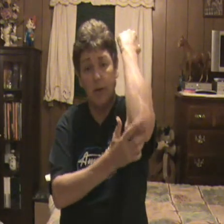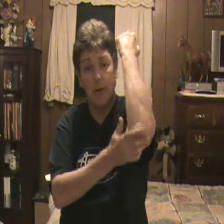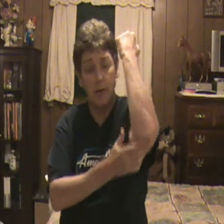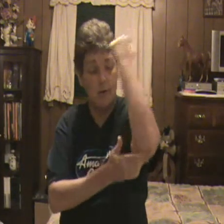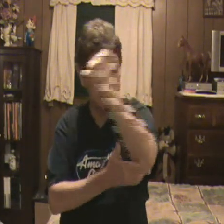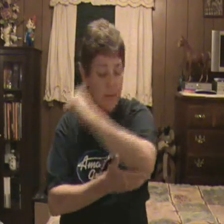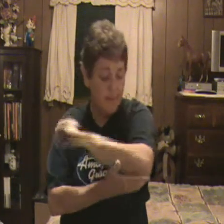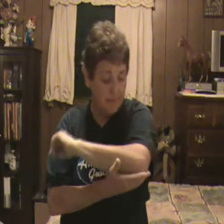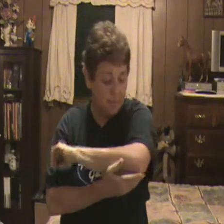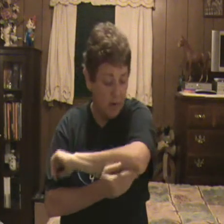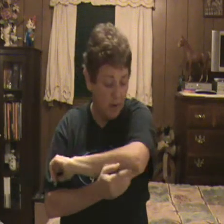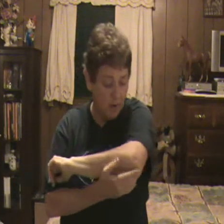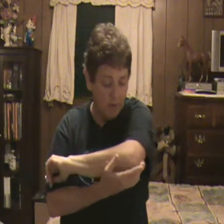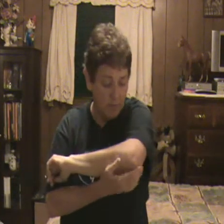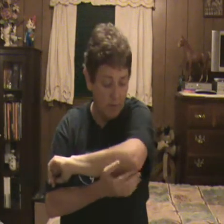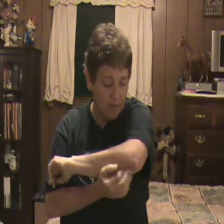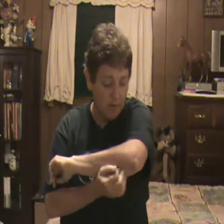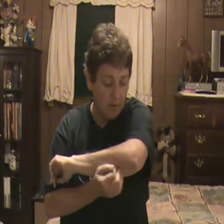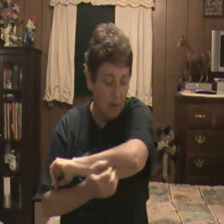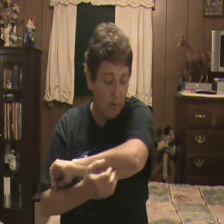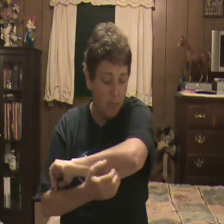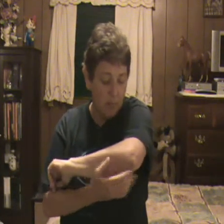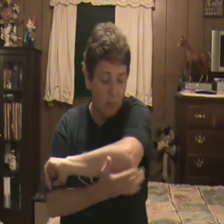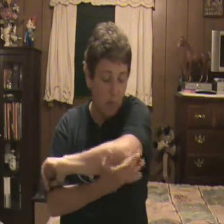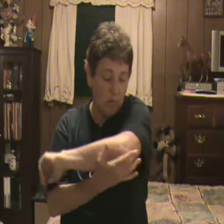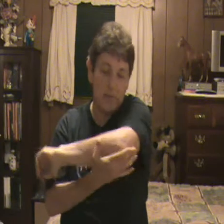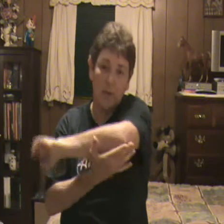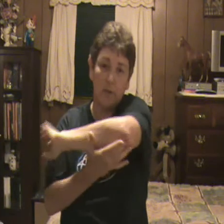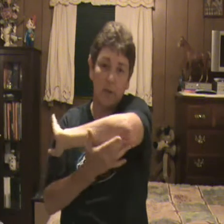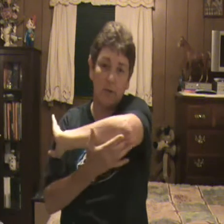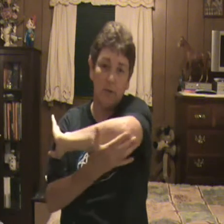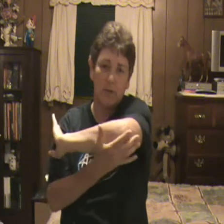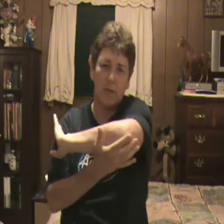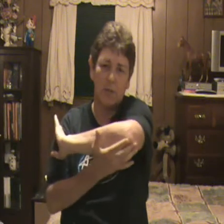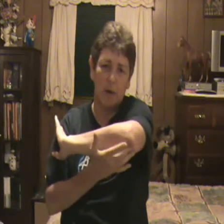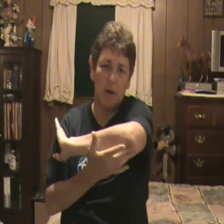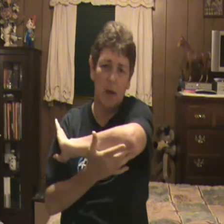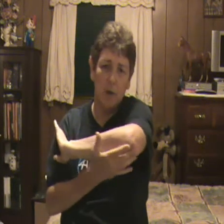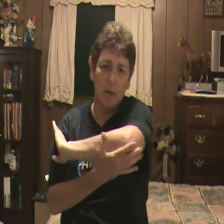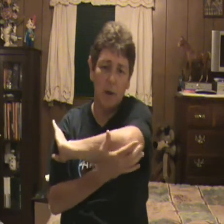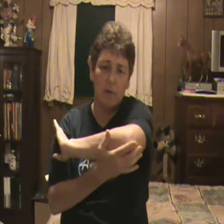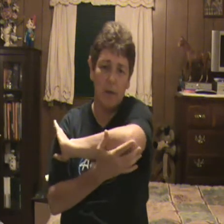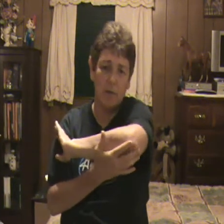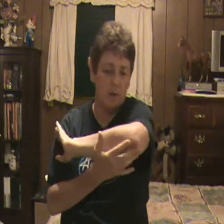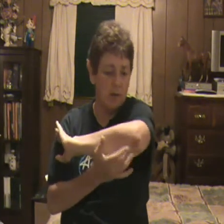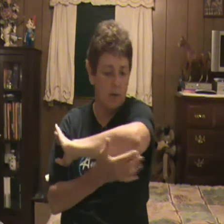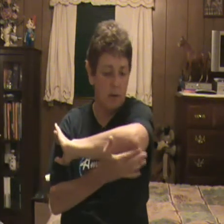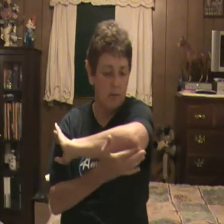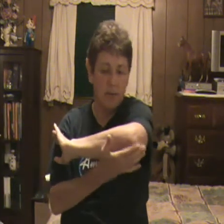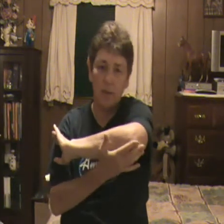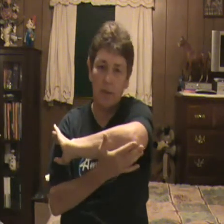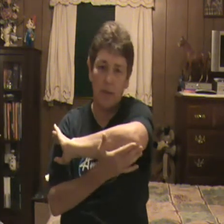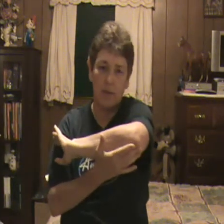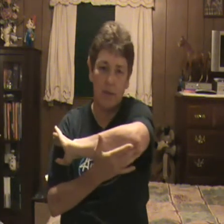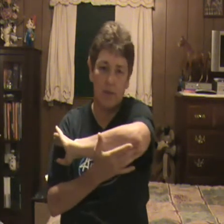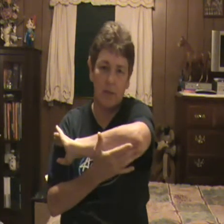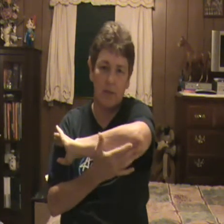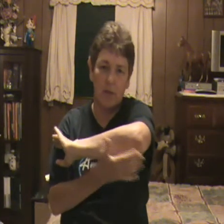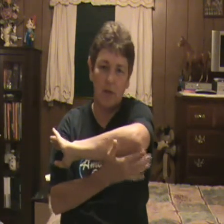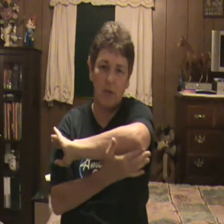in here. Even the problem where I was having, I couldn't touch my elbow. was having, every time you kind of touched it, it felt like